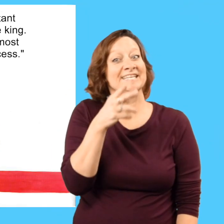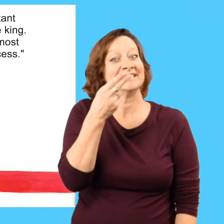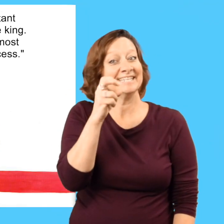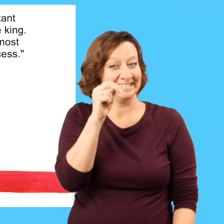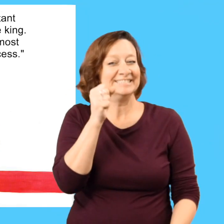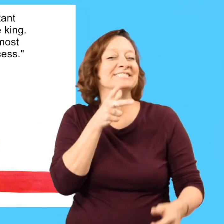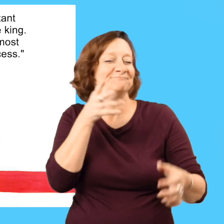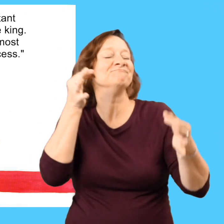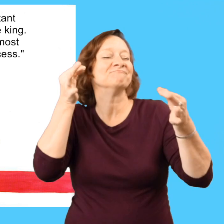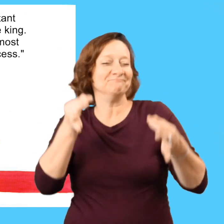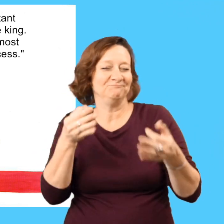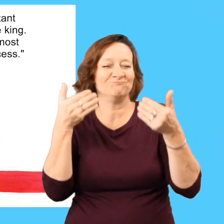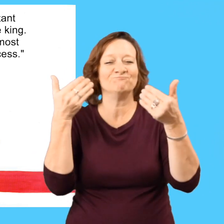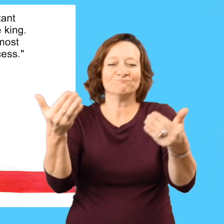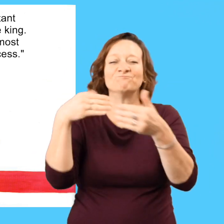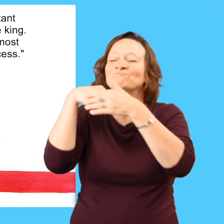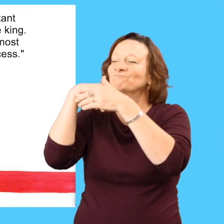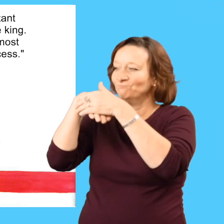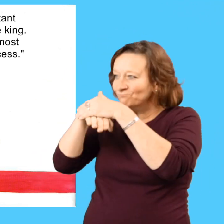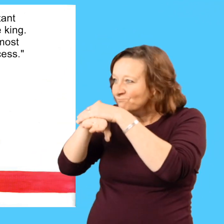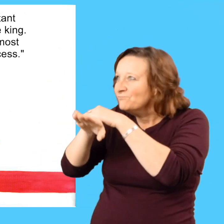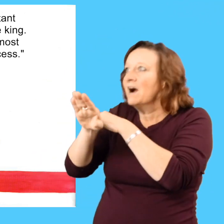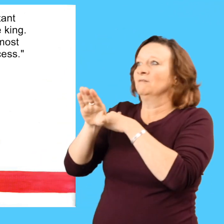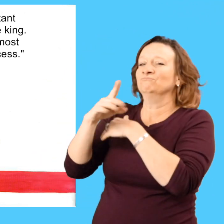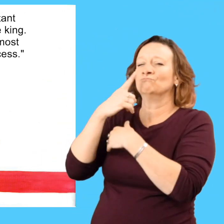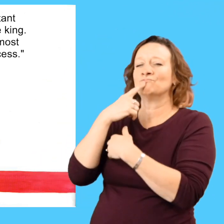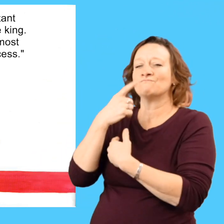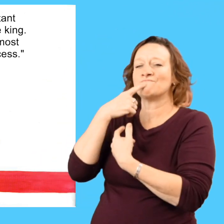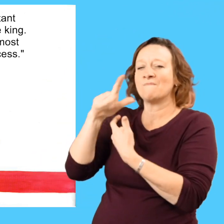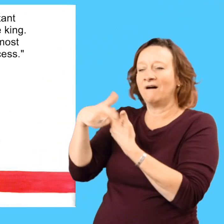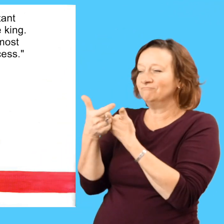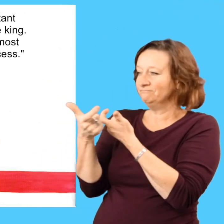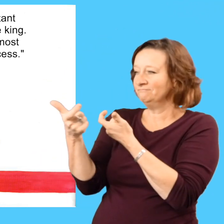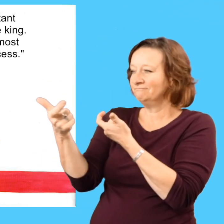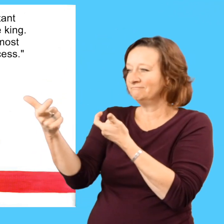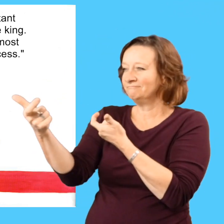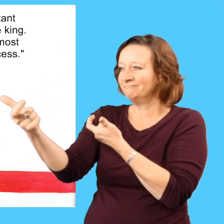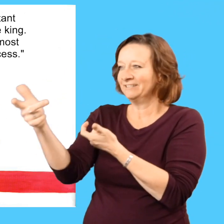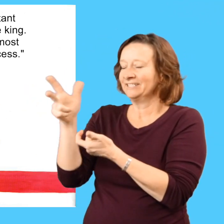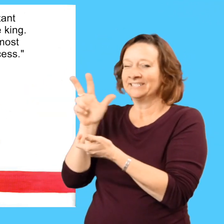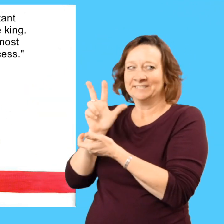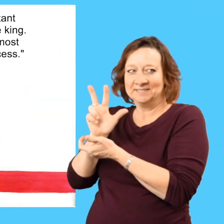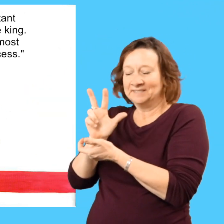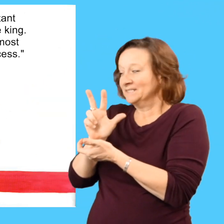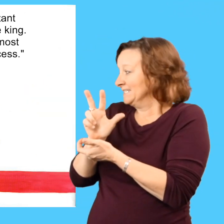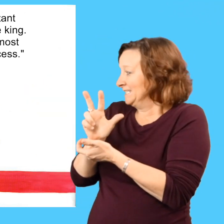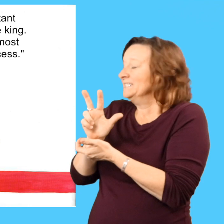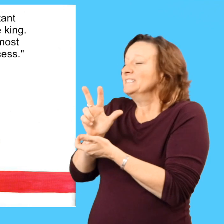The three hens entered the palace. They walked down a long red carpet.